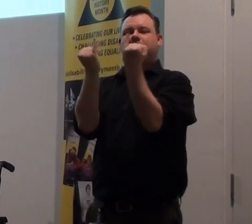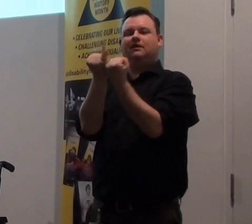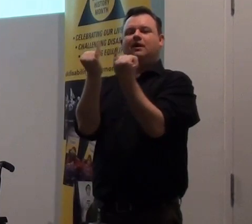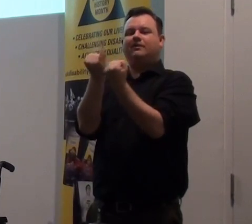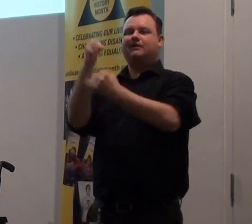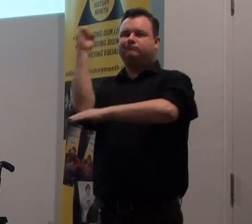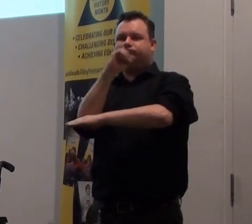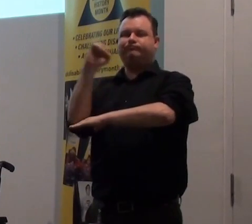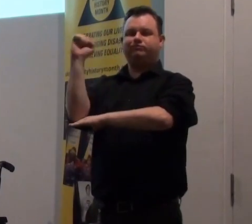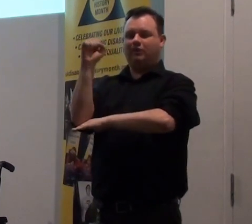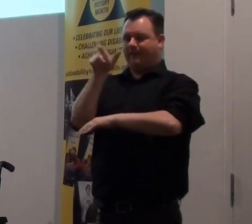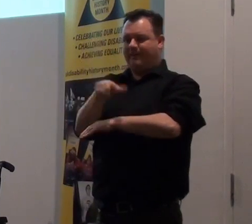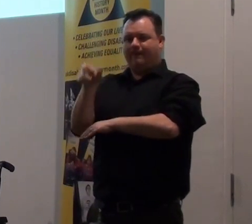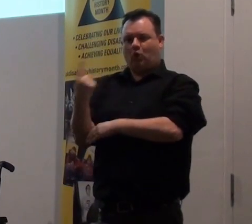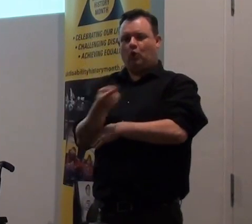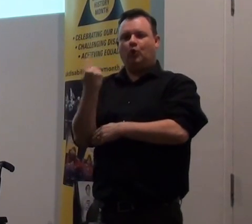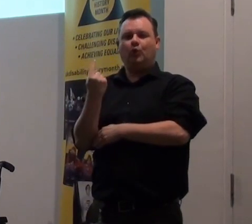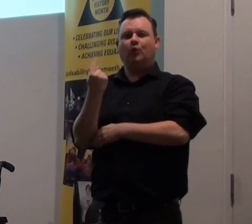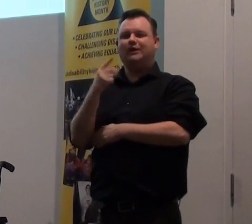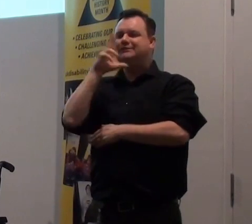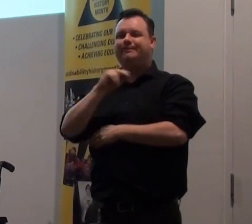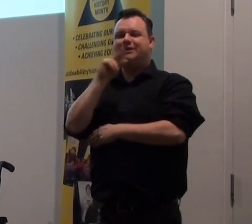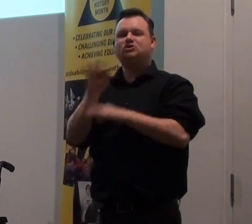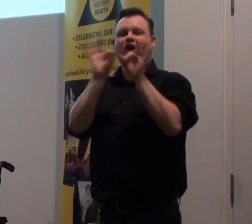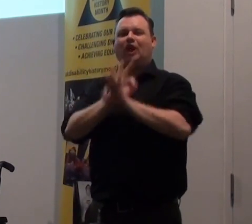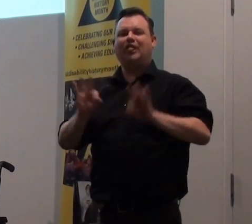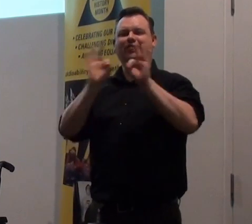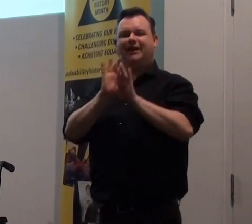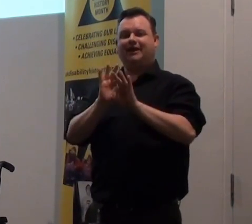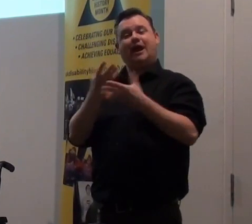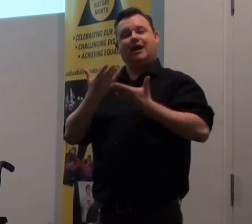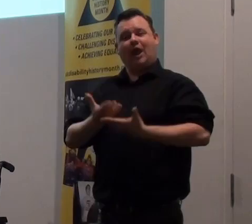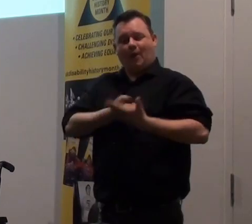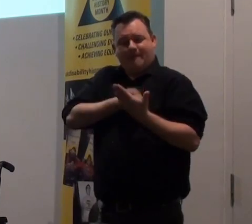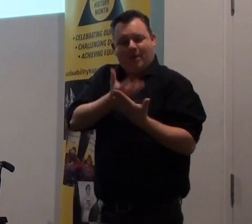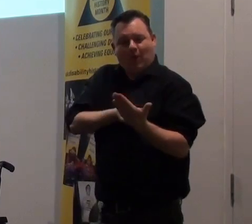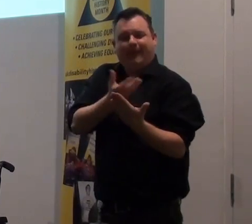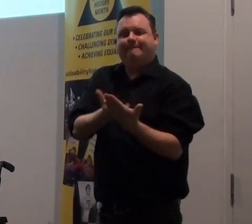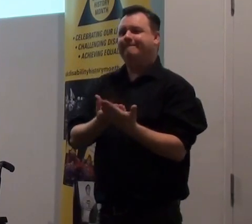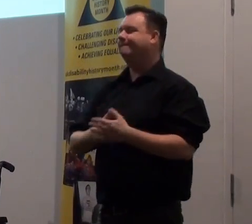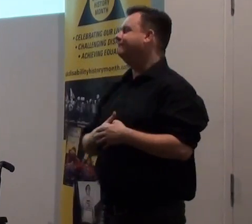no speech. And she's going to share some of her poems with us. Thank you.